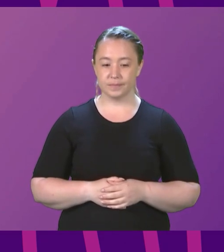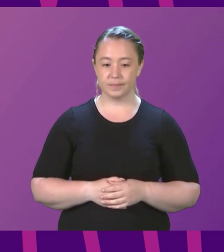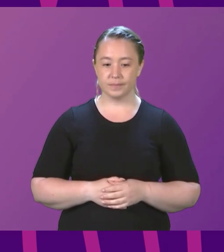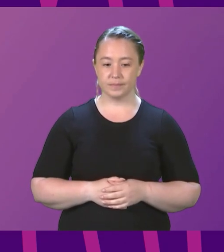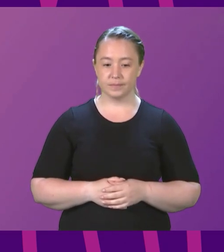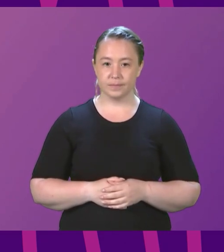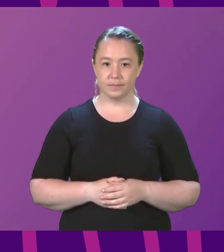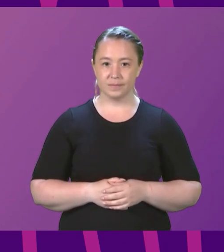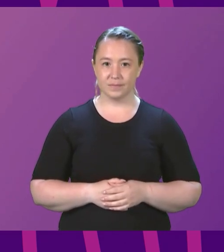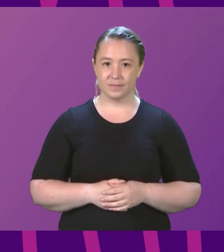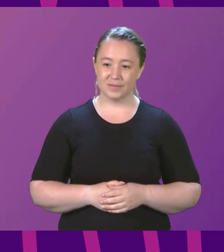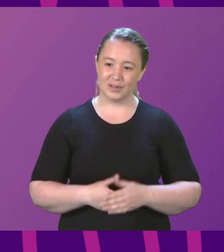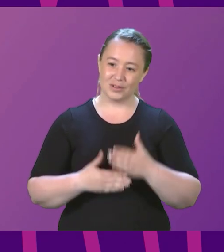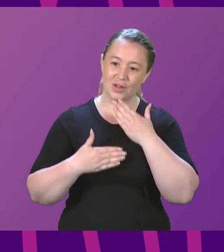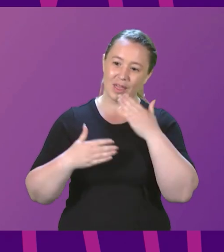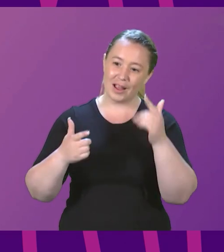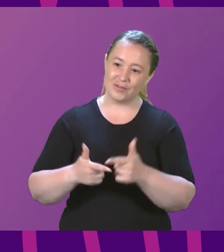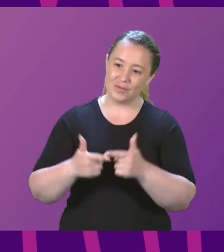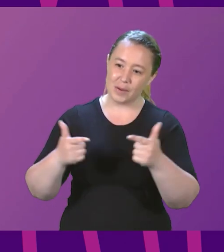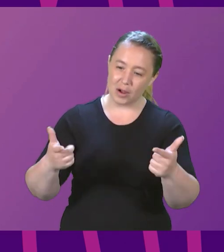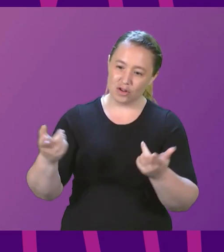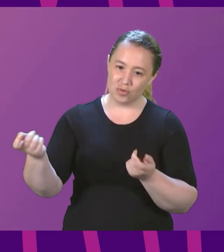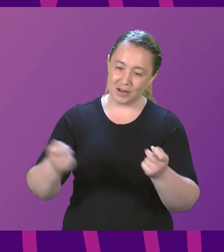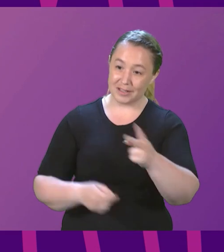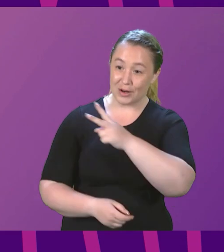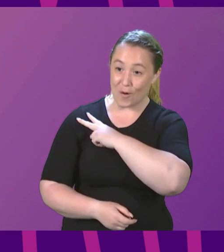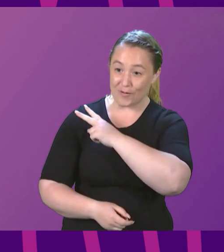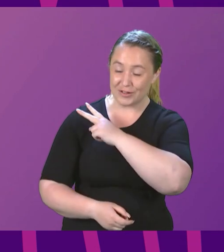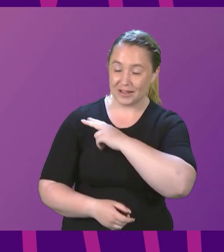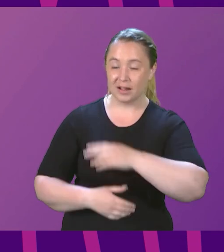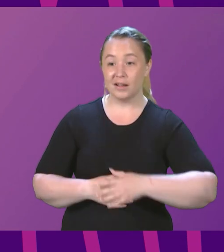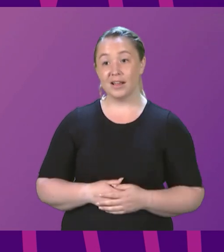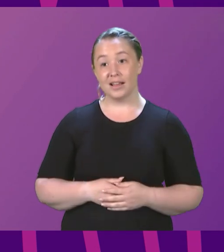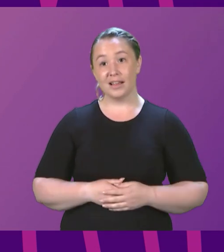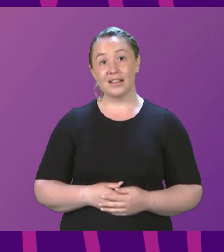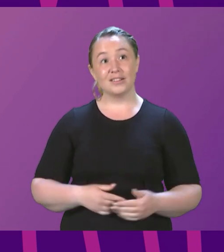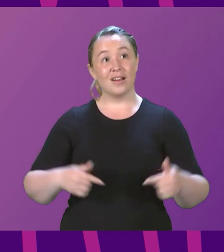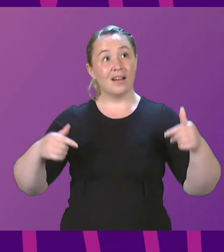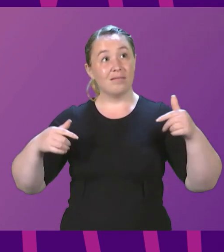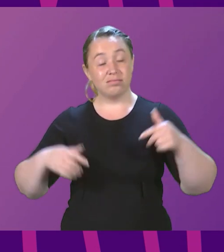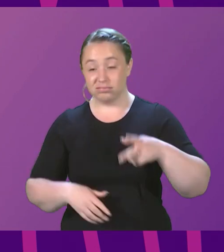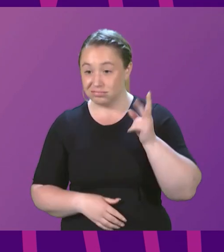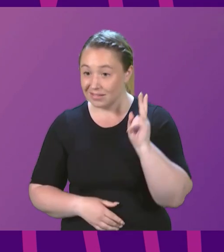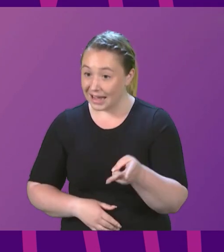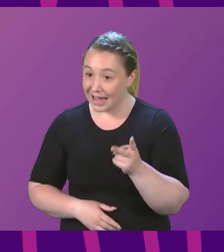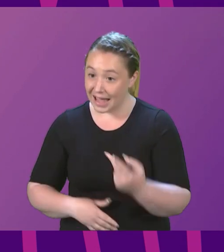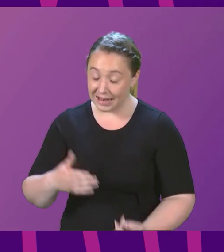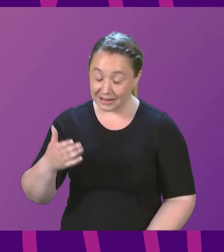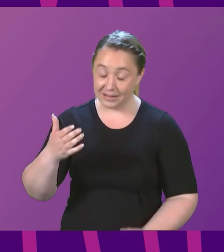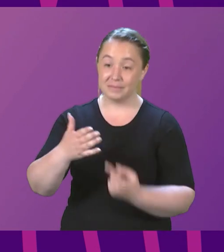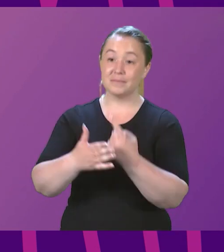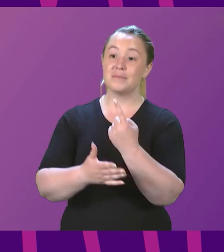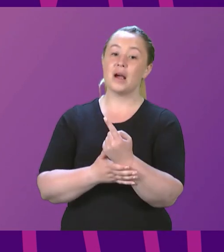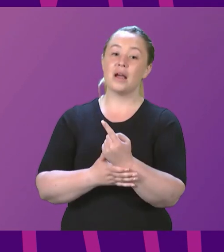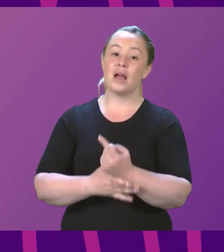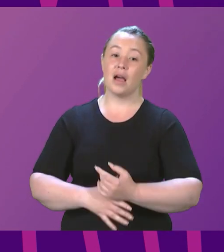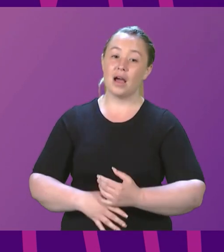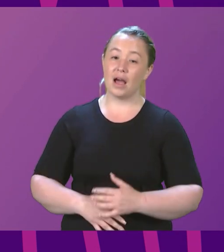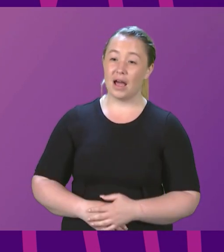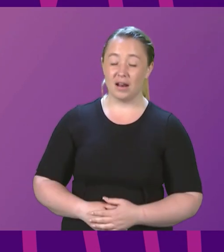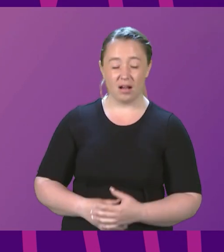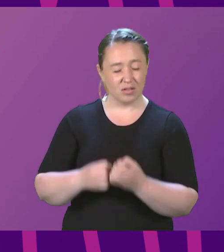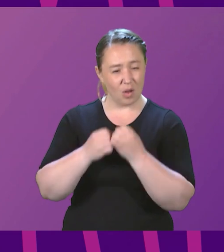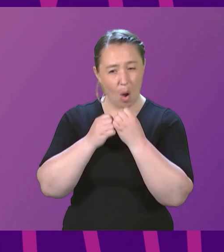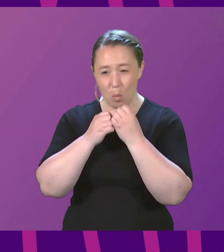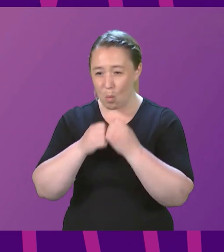Thank you very much. presiding officer. Well, here we are again. And what an appalling waste, what an appalling waste